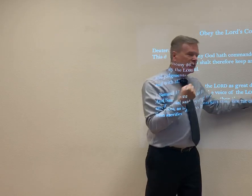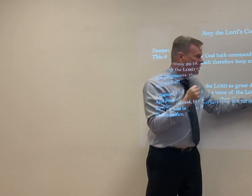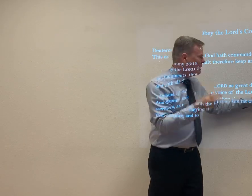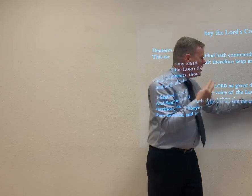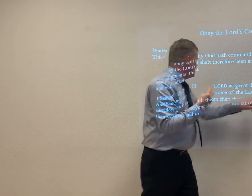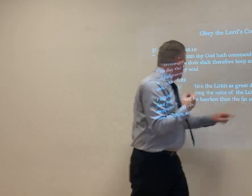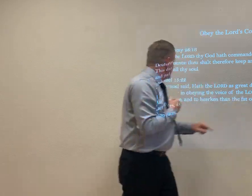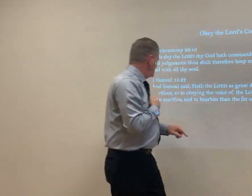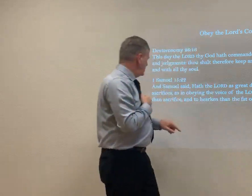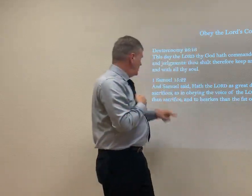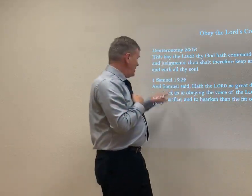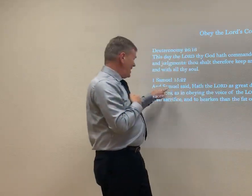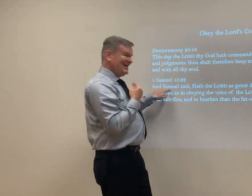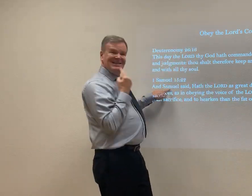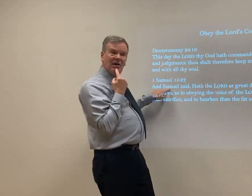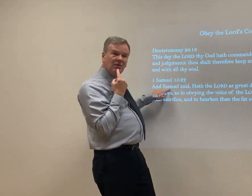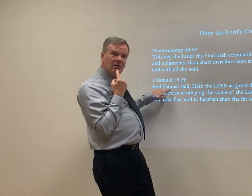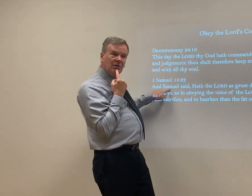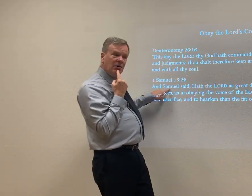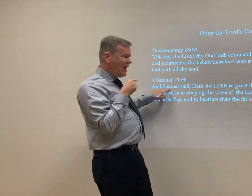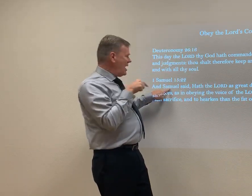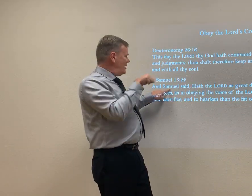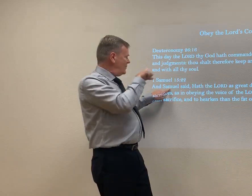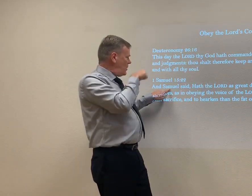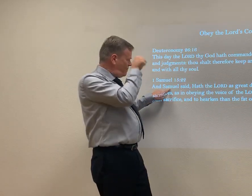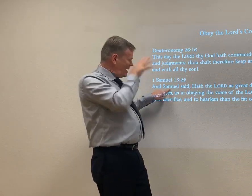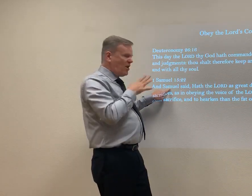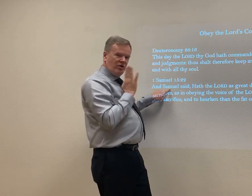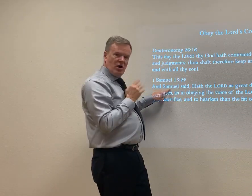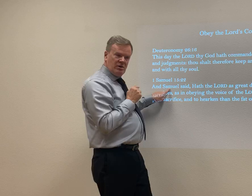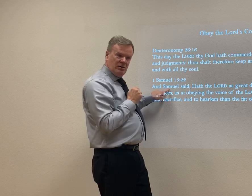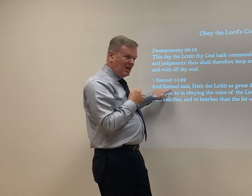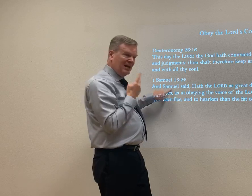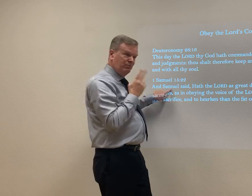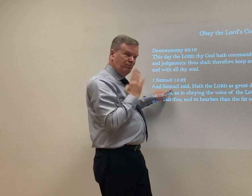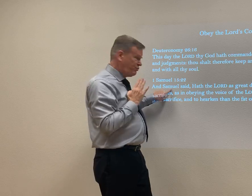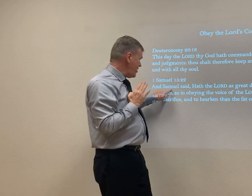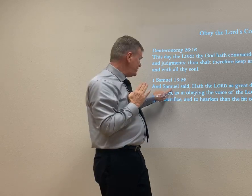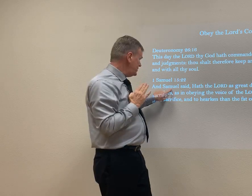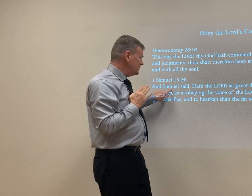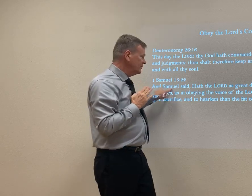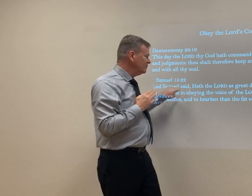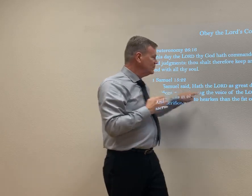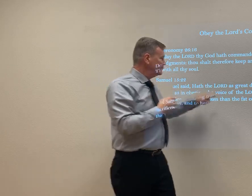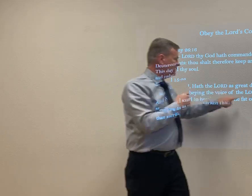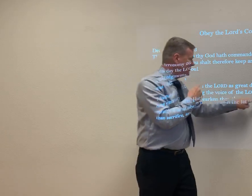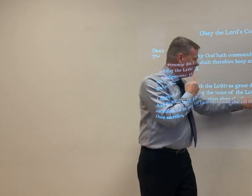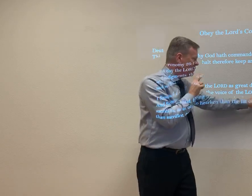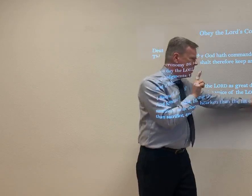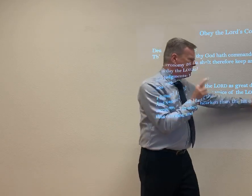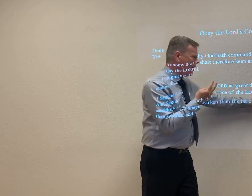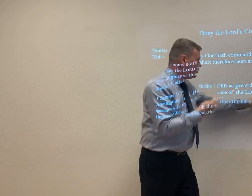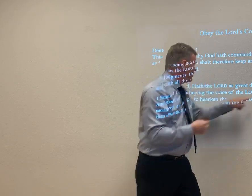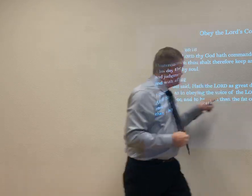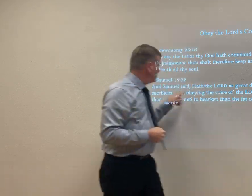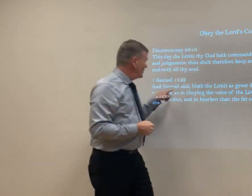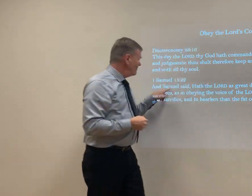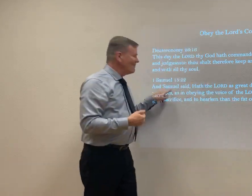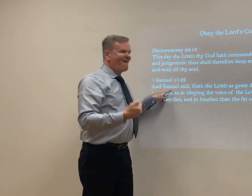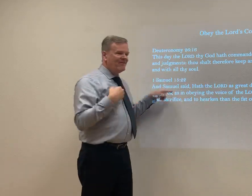This is powerful, but you have to understand. This is what Samuel, Samuel is an anointed man of God. He's a prophet saying, behold, hey, listen